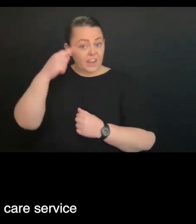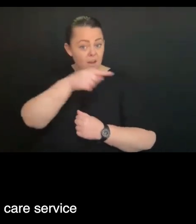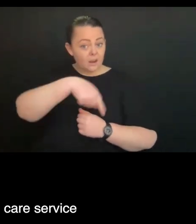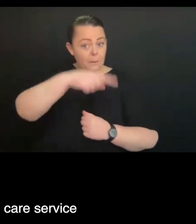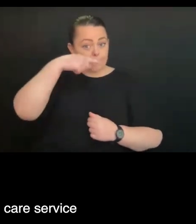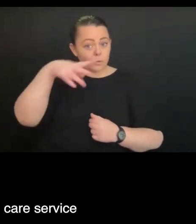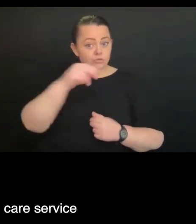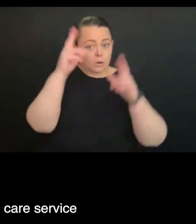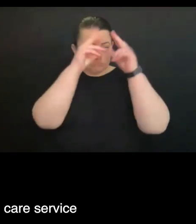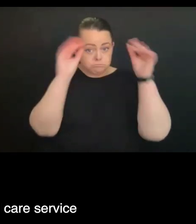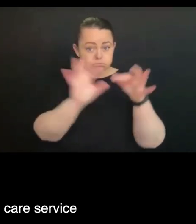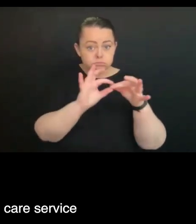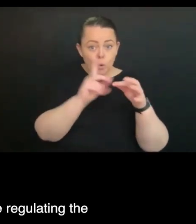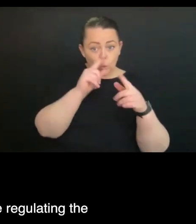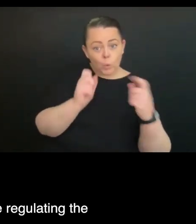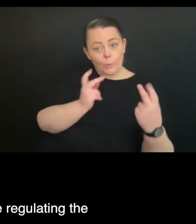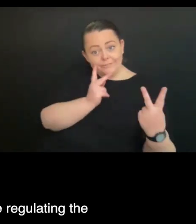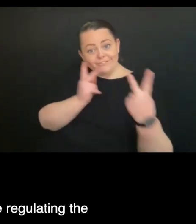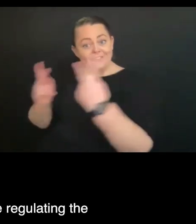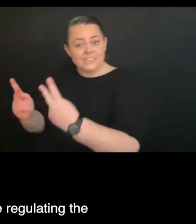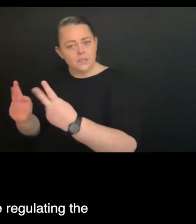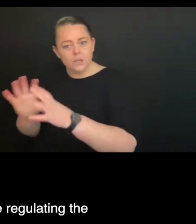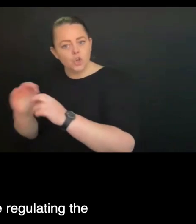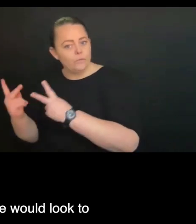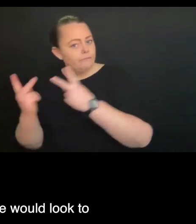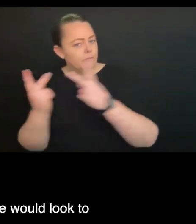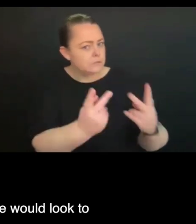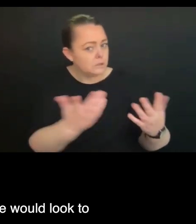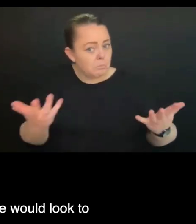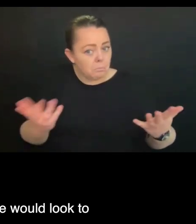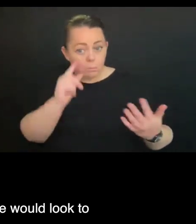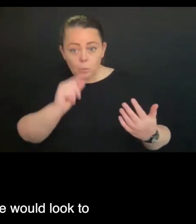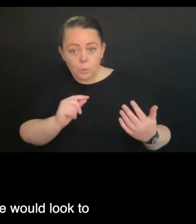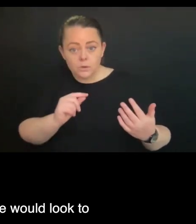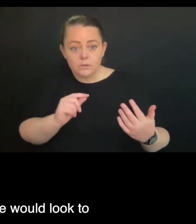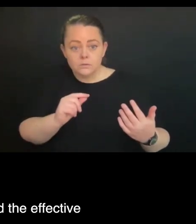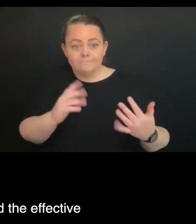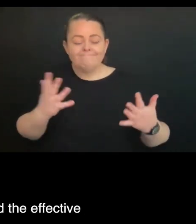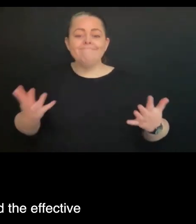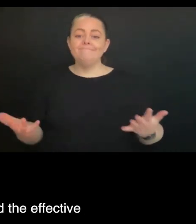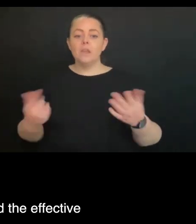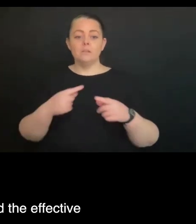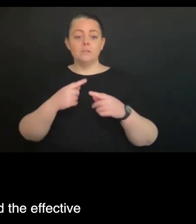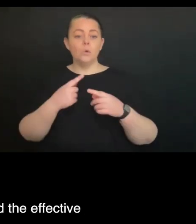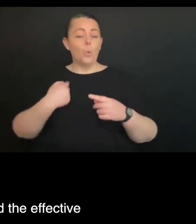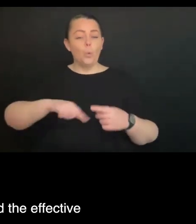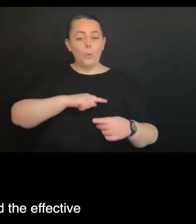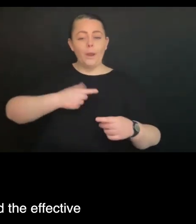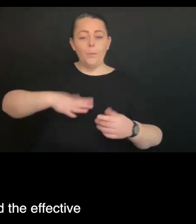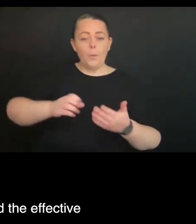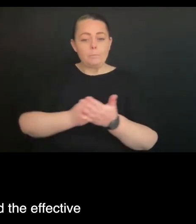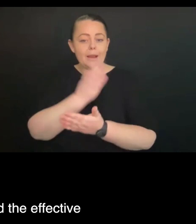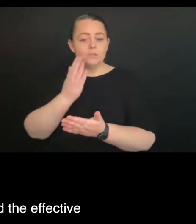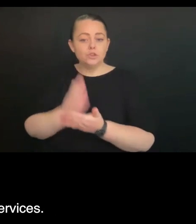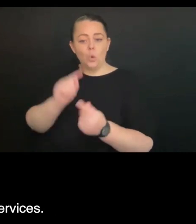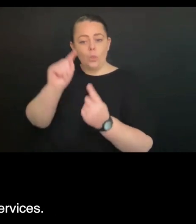particular aged care service, my understanding is that we are regulating the service environment, but what we would look to is ensure continuity in care